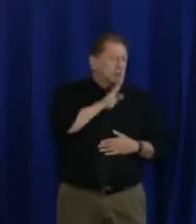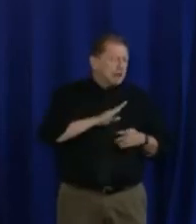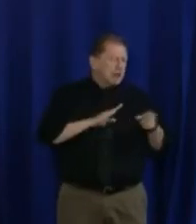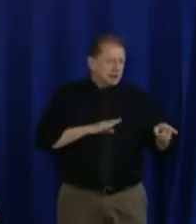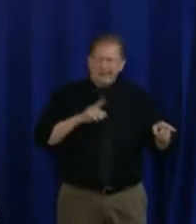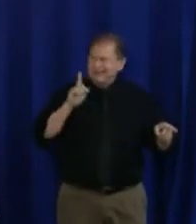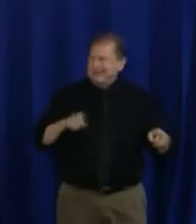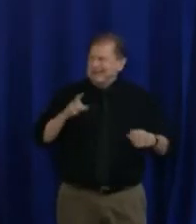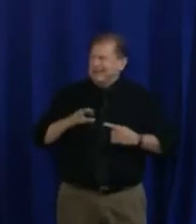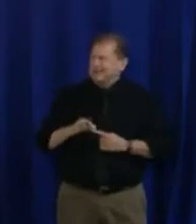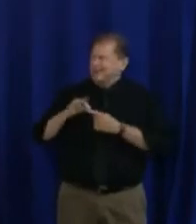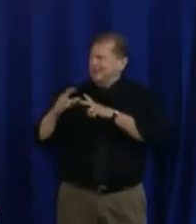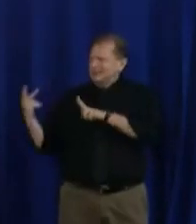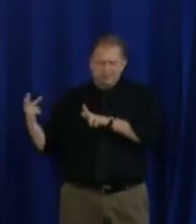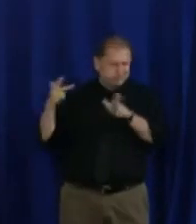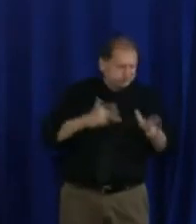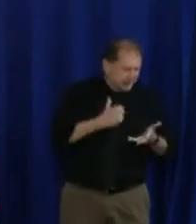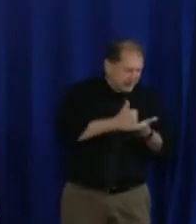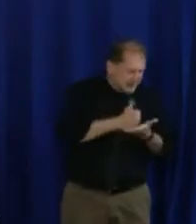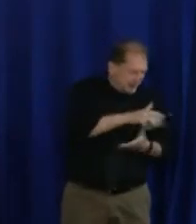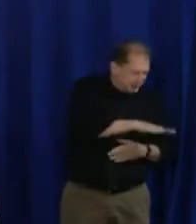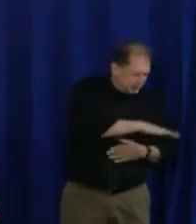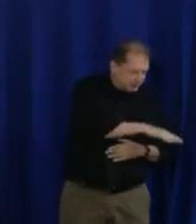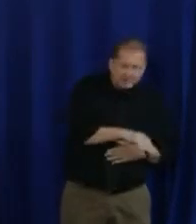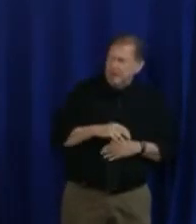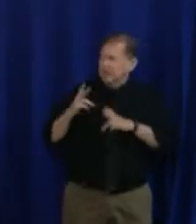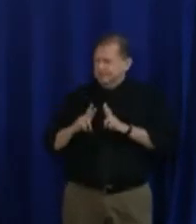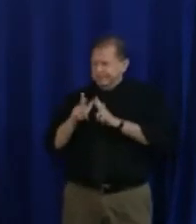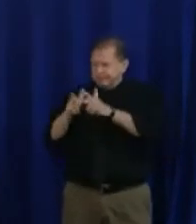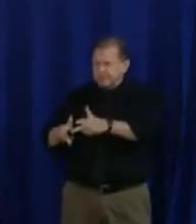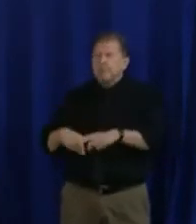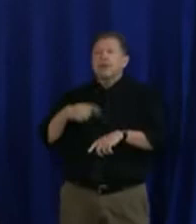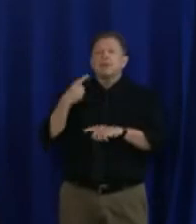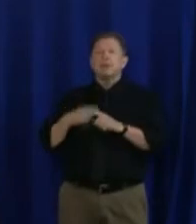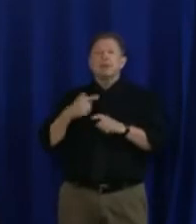our rollout of COVID-19 recovery task force report.